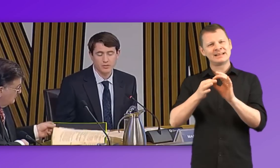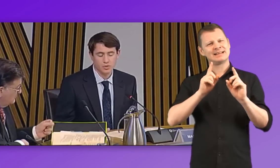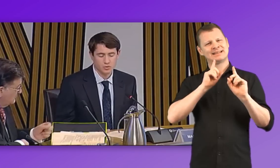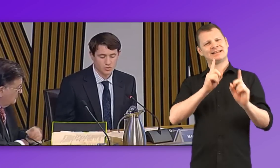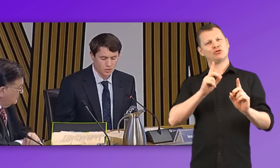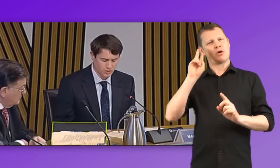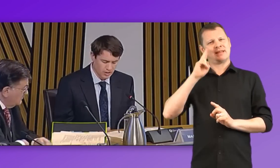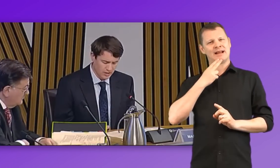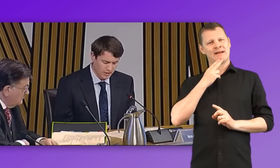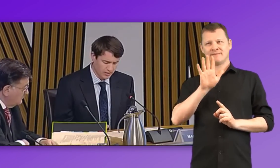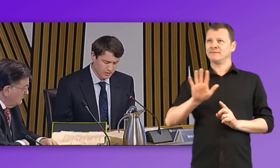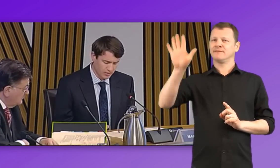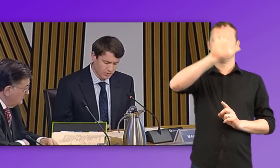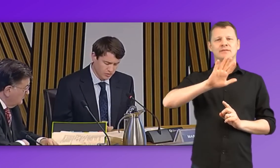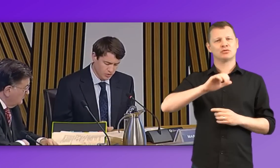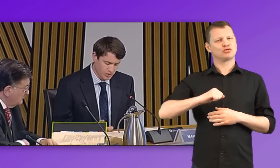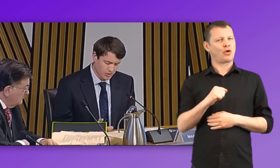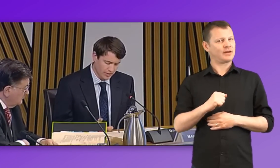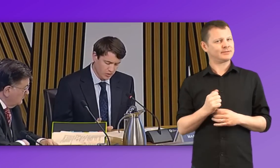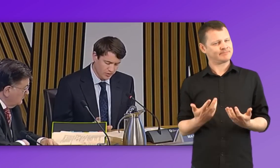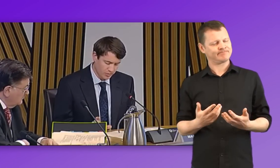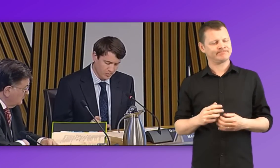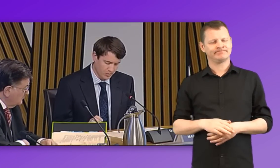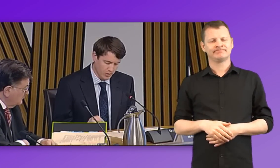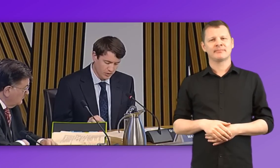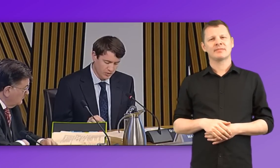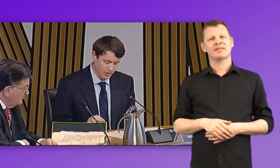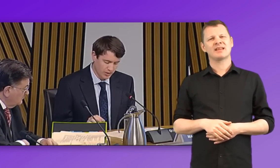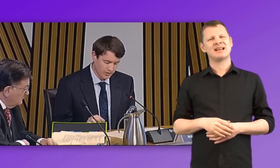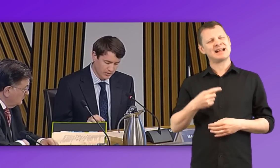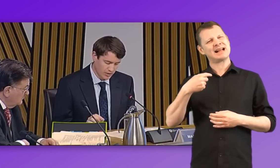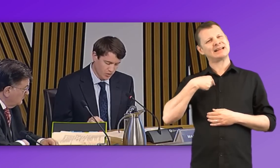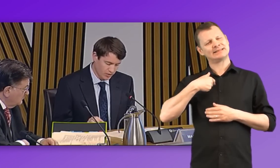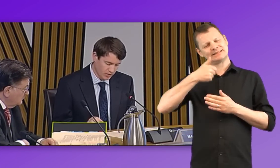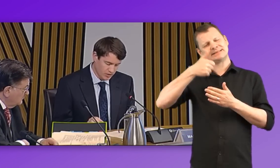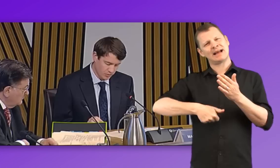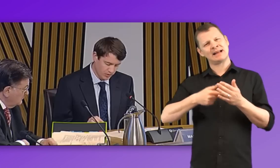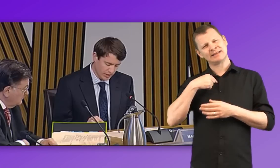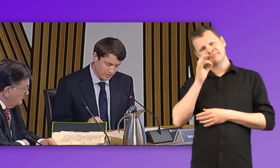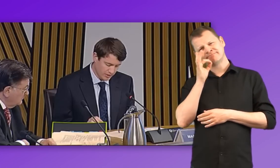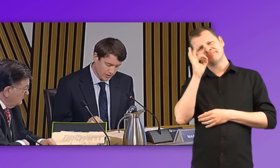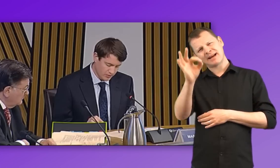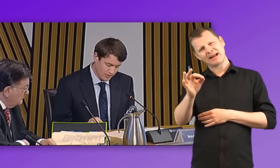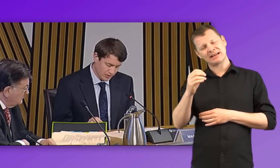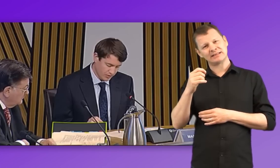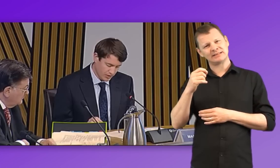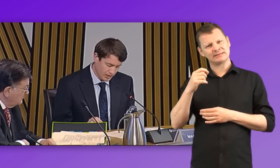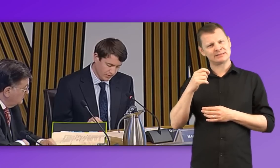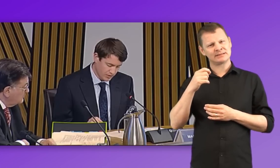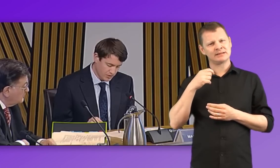schools in Scotland. Just to kick off around the shortage, we have heard written evidence